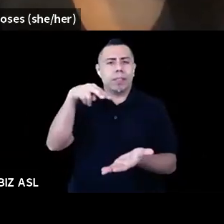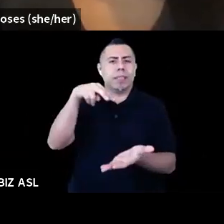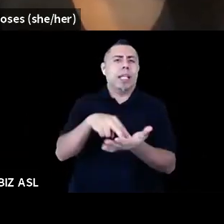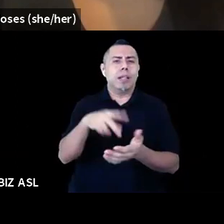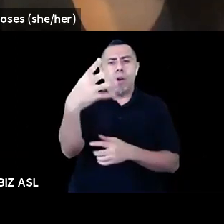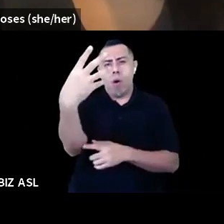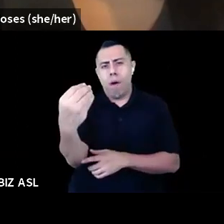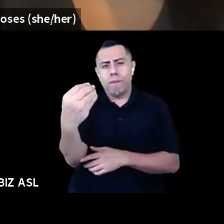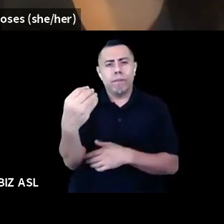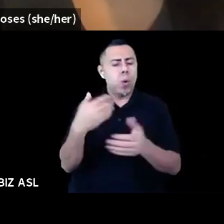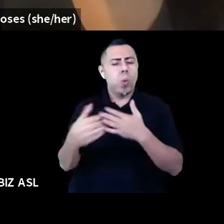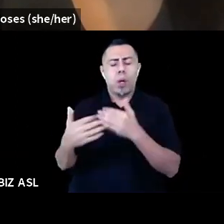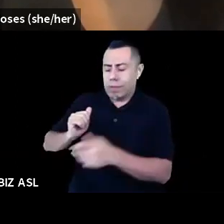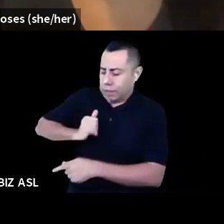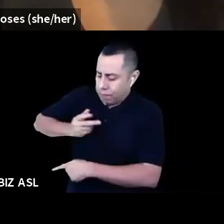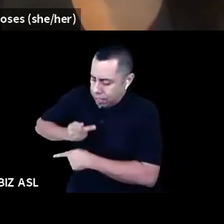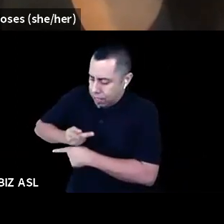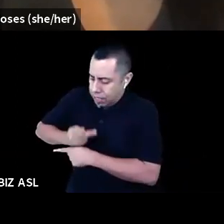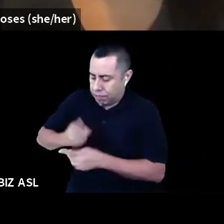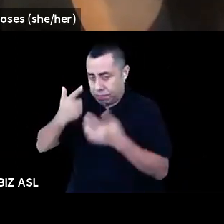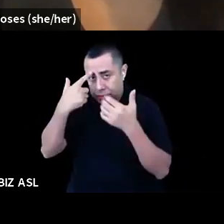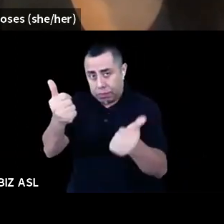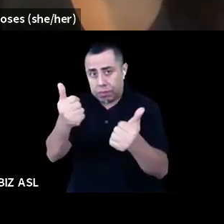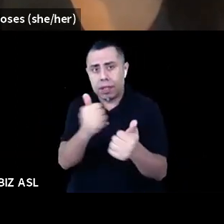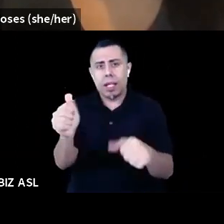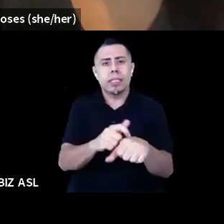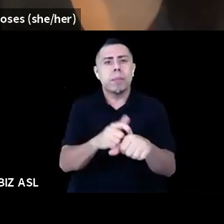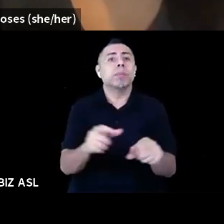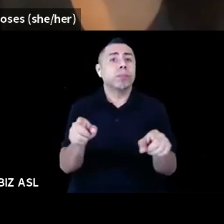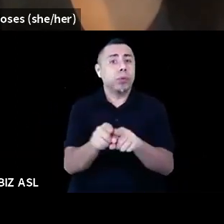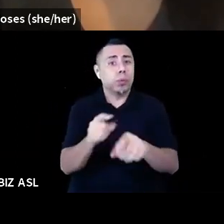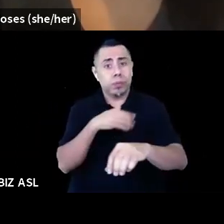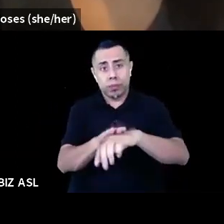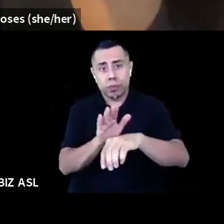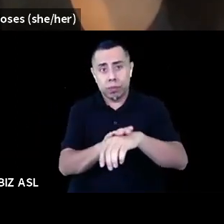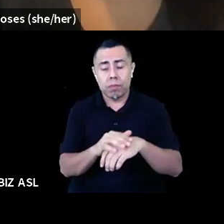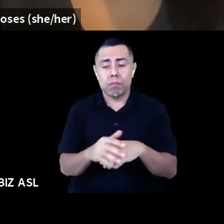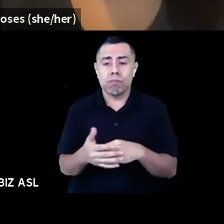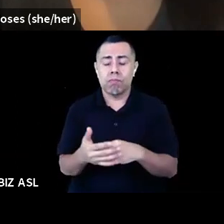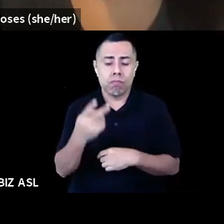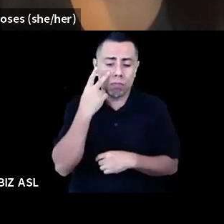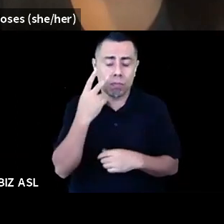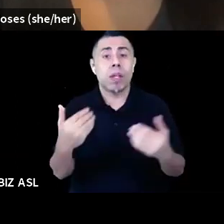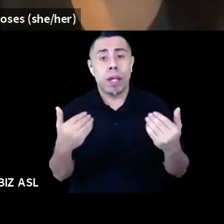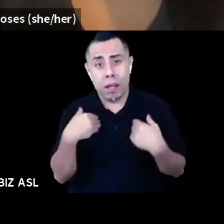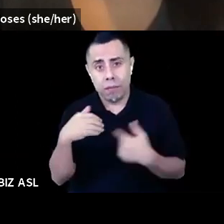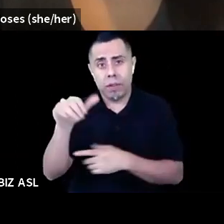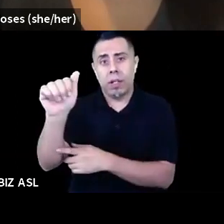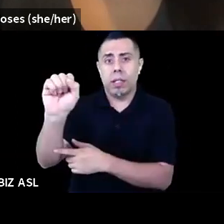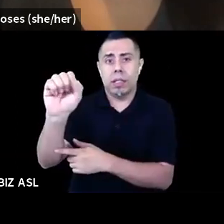any point. And as a heads up, we, let's see, we do have ASL today, so if you're in the